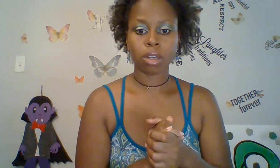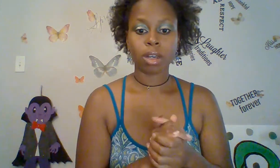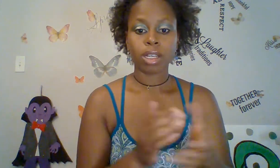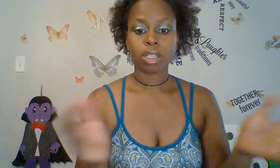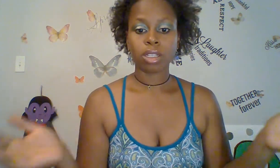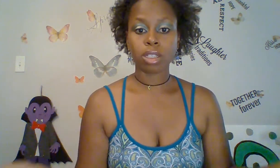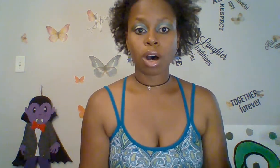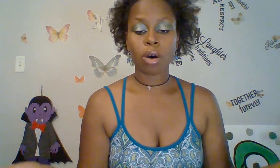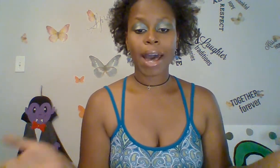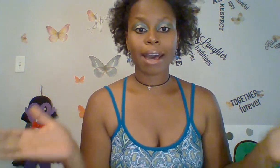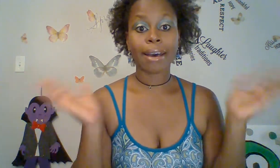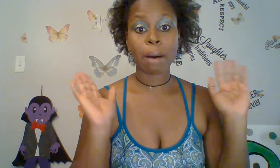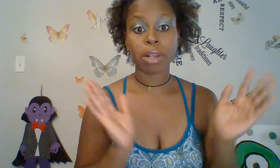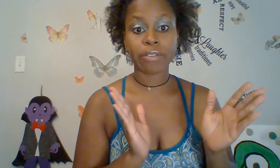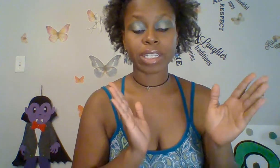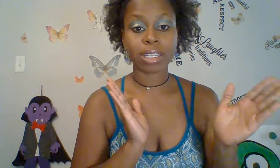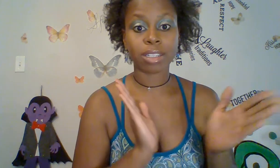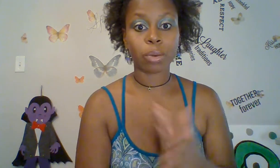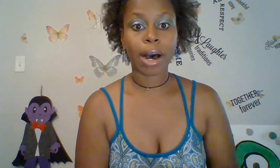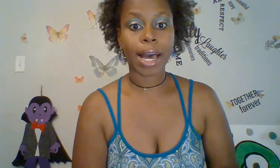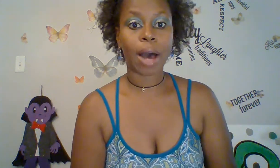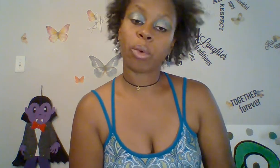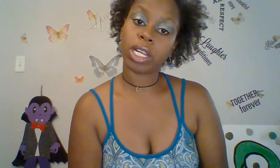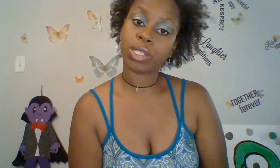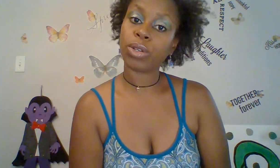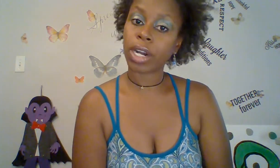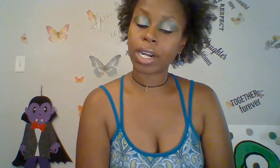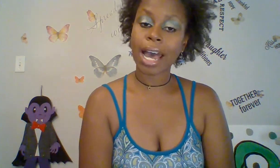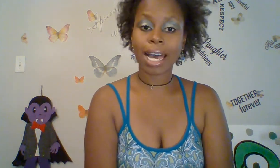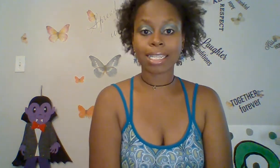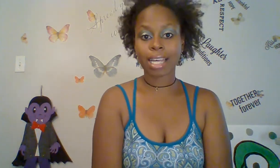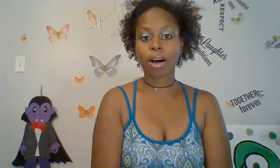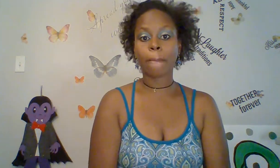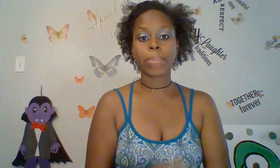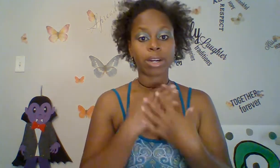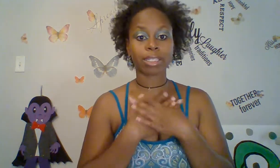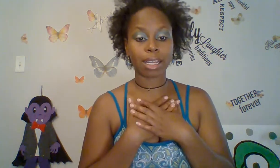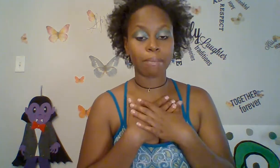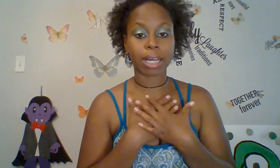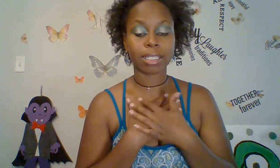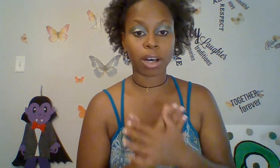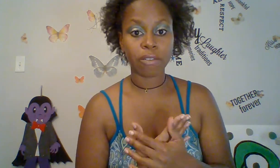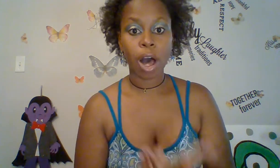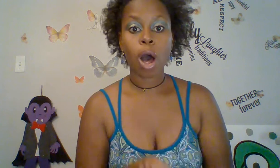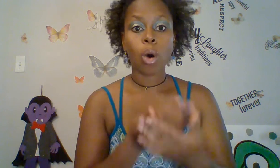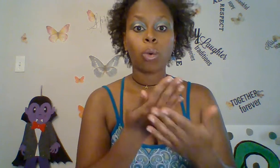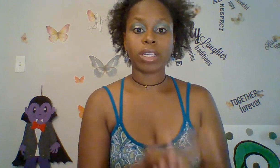So, a couple of reasons why I wanted to learn ASL personally myself was